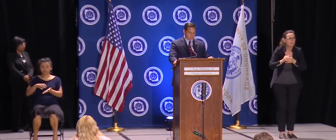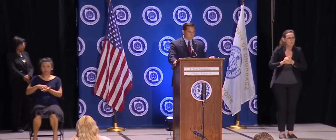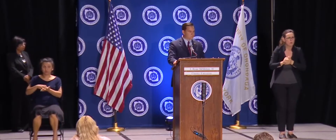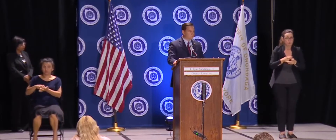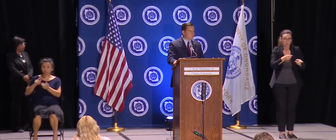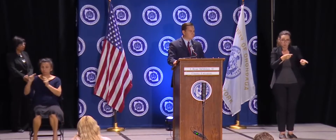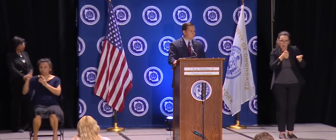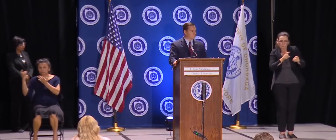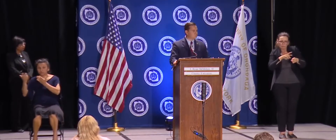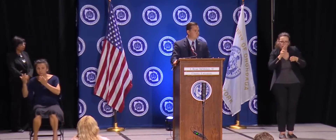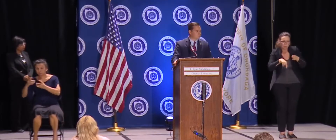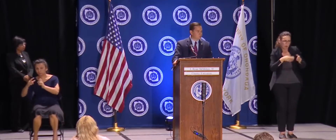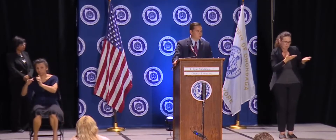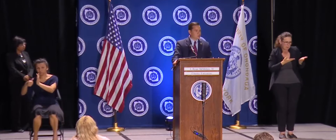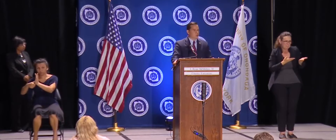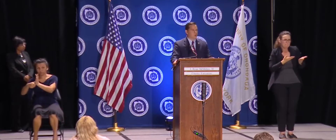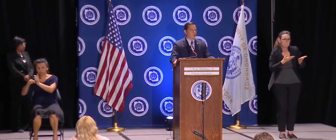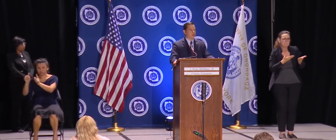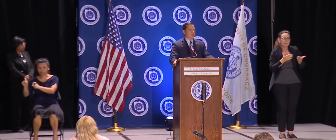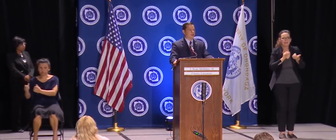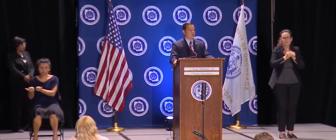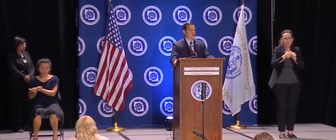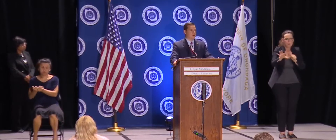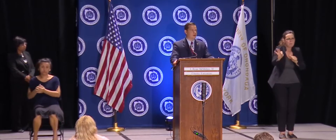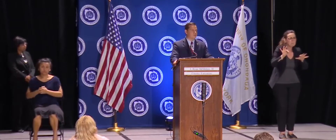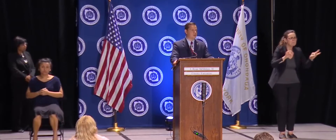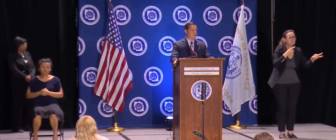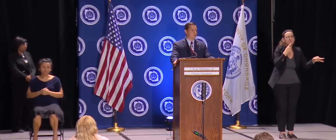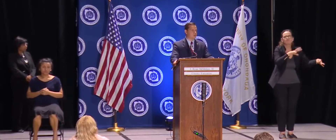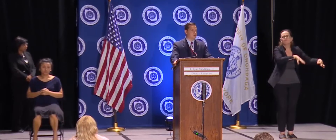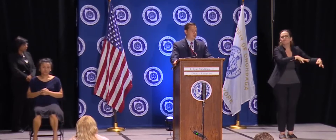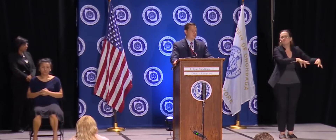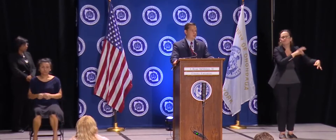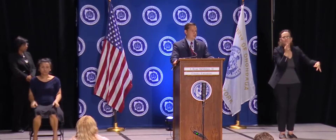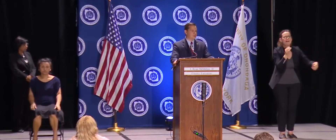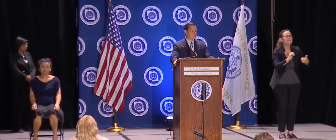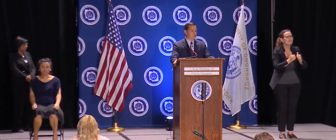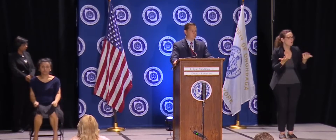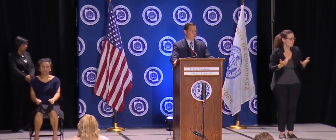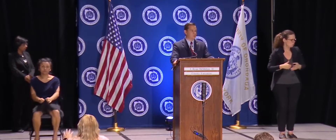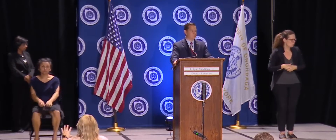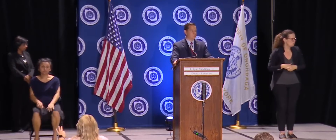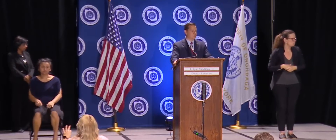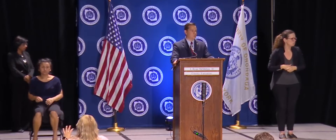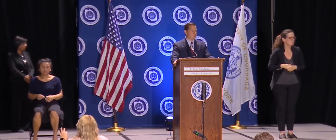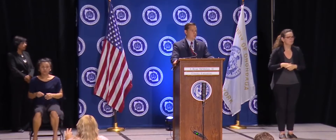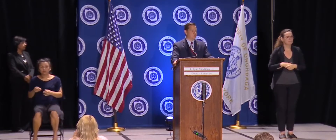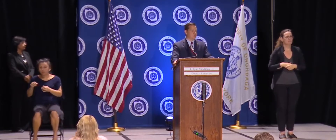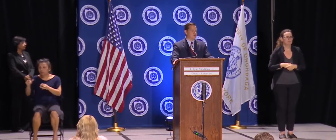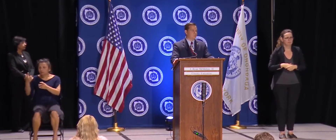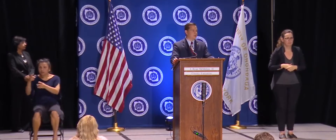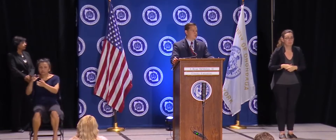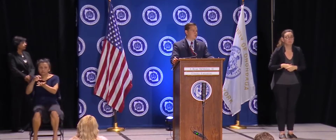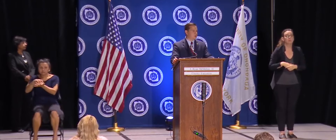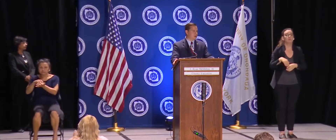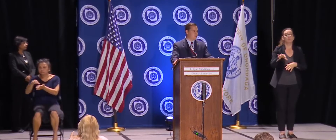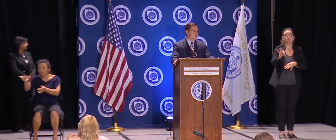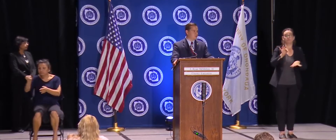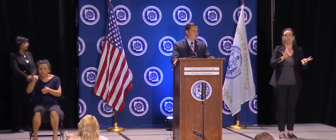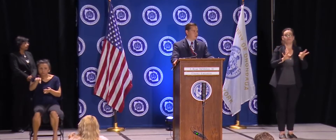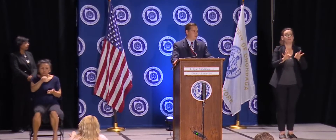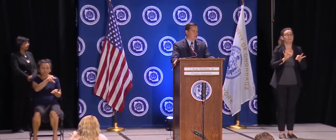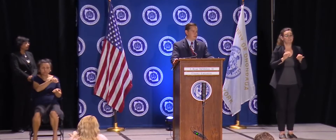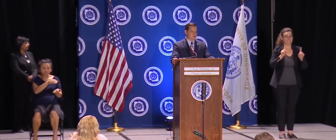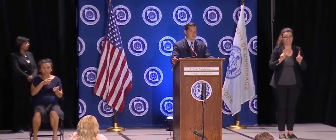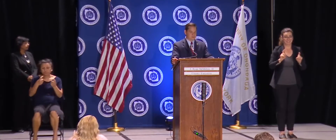going to do random sampling? We're working at the random sampling. A little bit of debate still going on